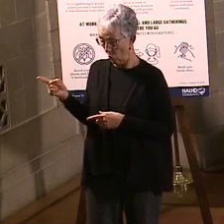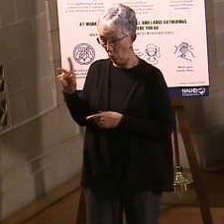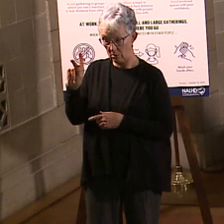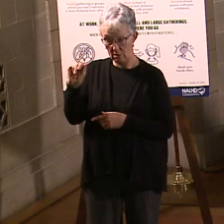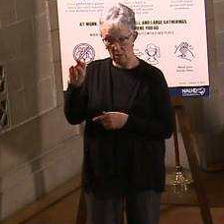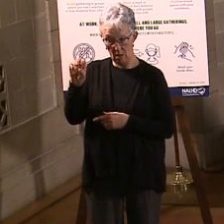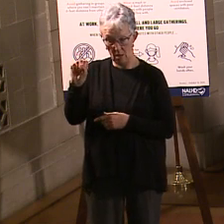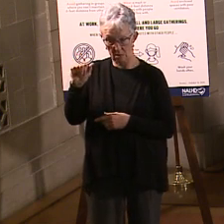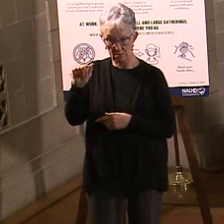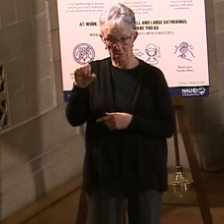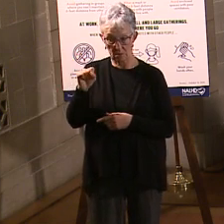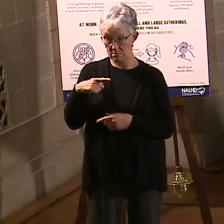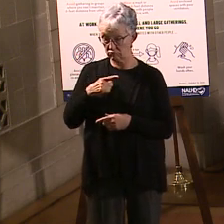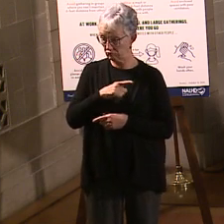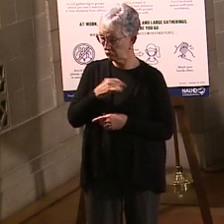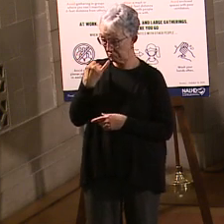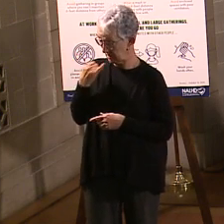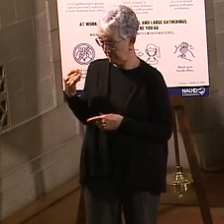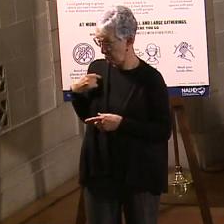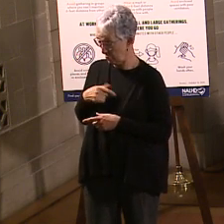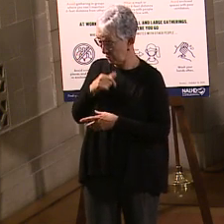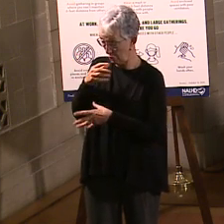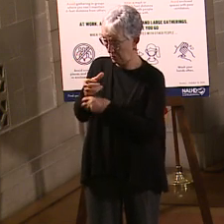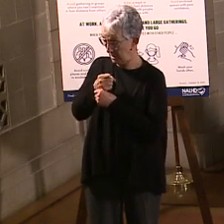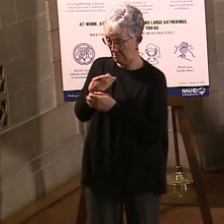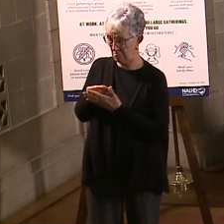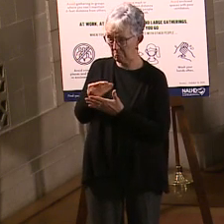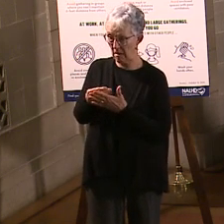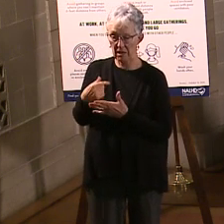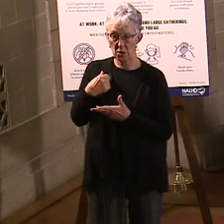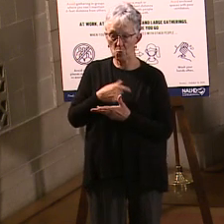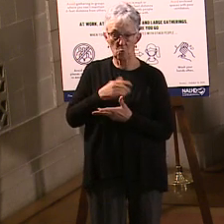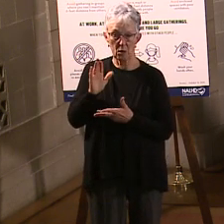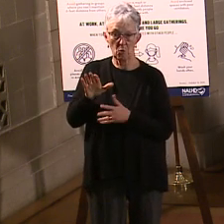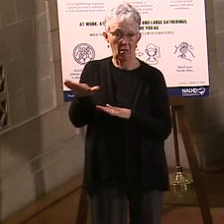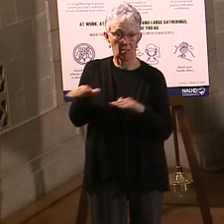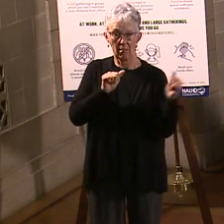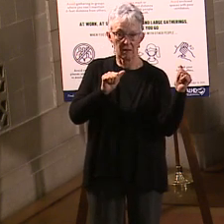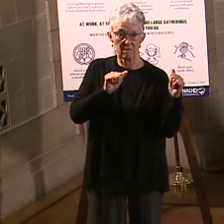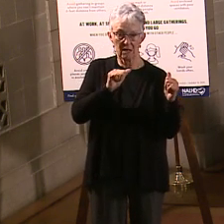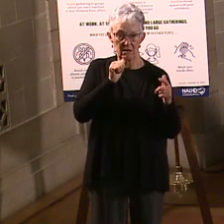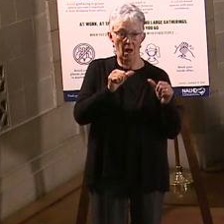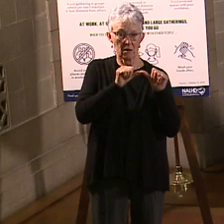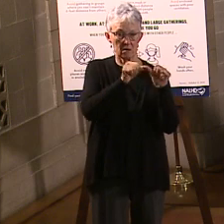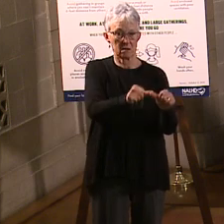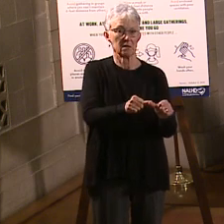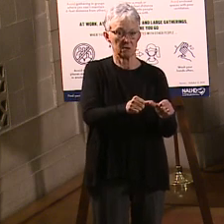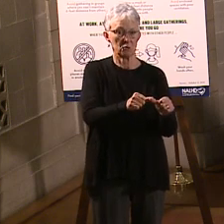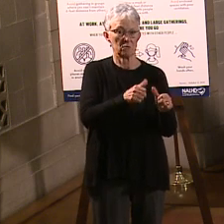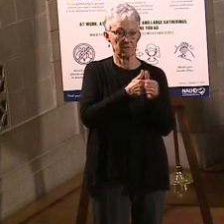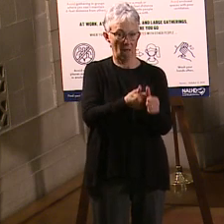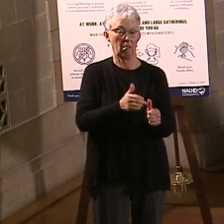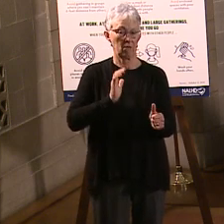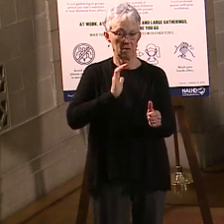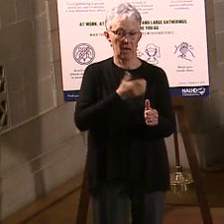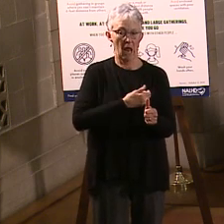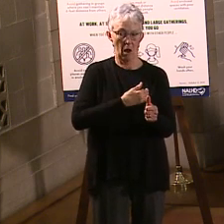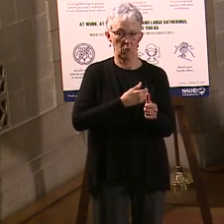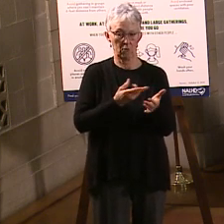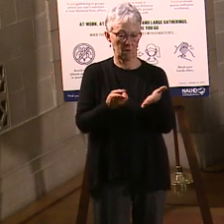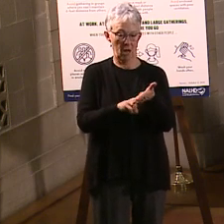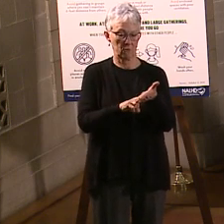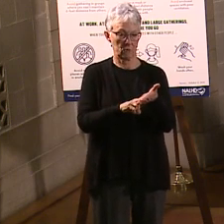to negotiate in a spirit of good faith here to be able to make sure we're taking care of the families here in Nebraska. So, we're hopeful that we can come to that agreement and